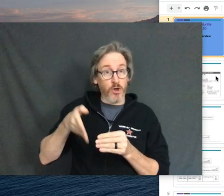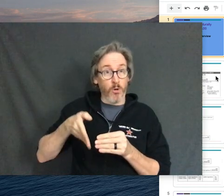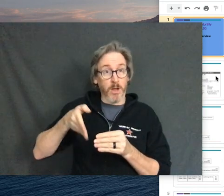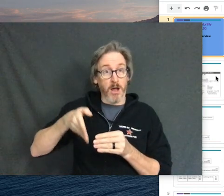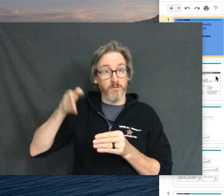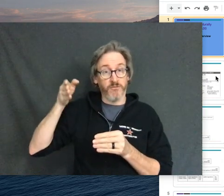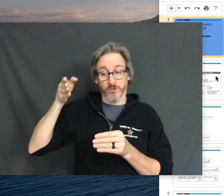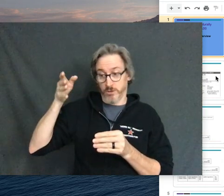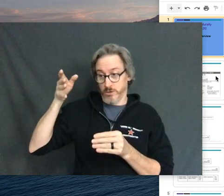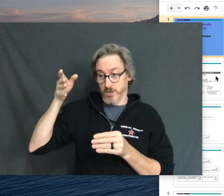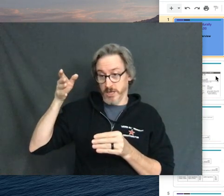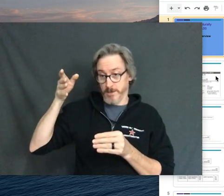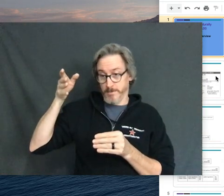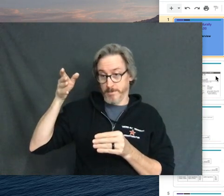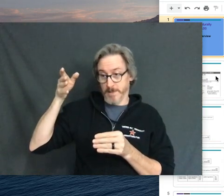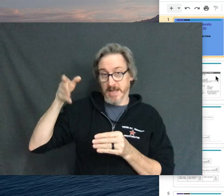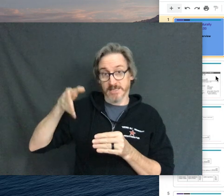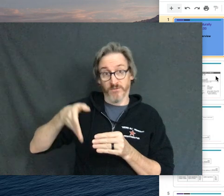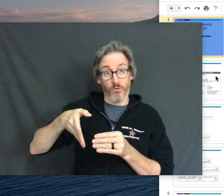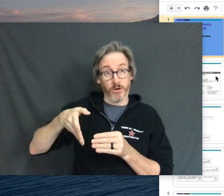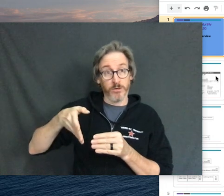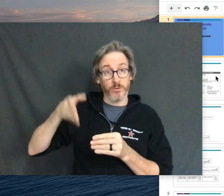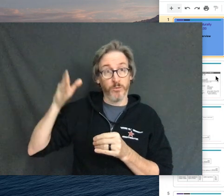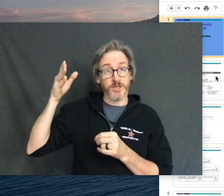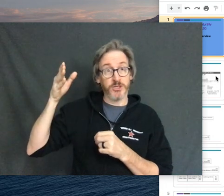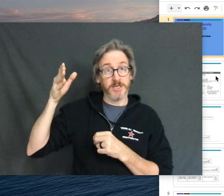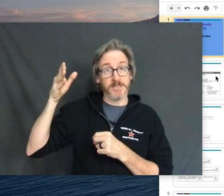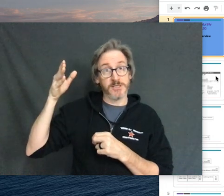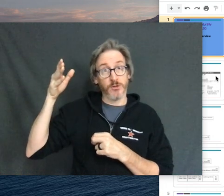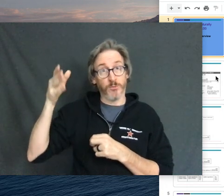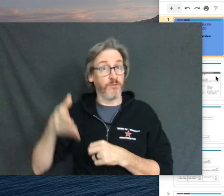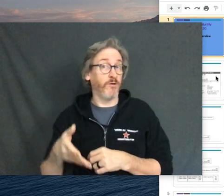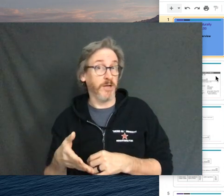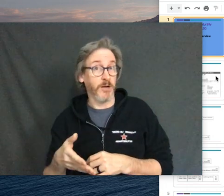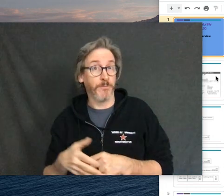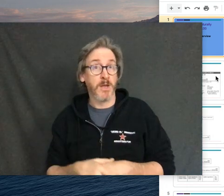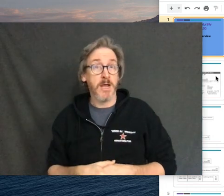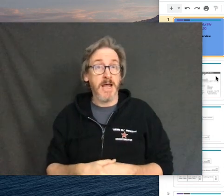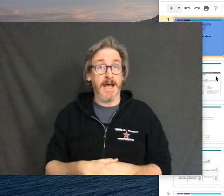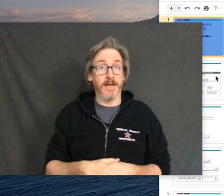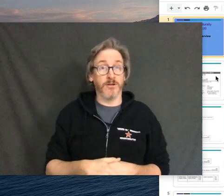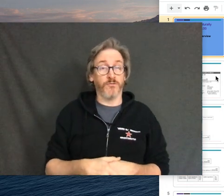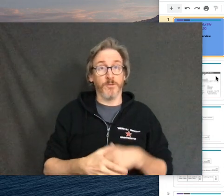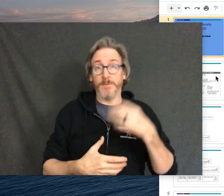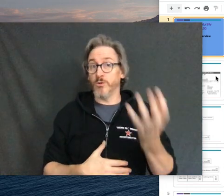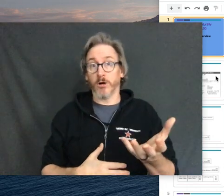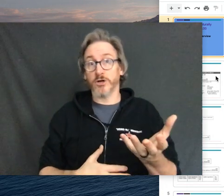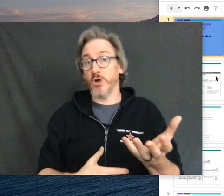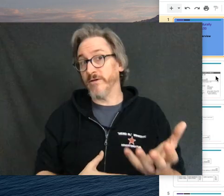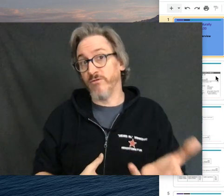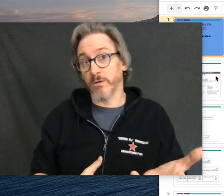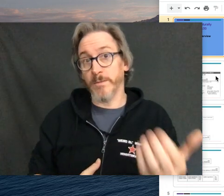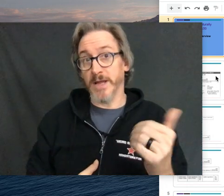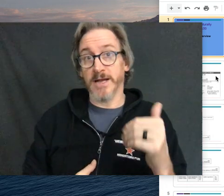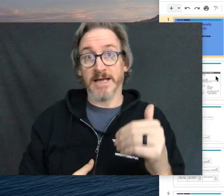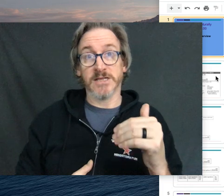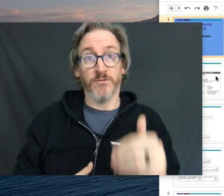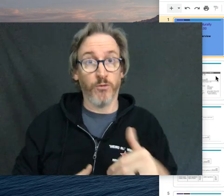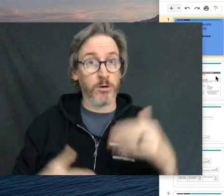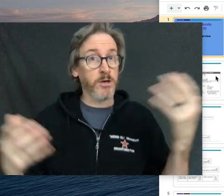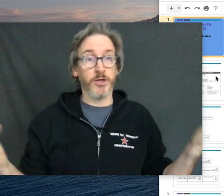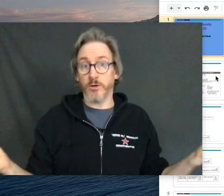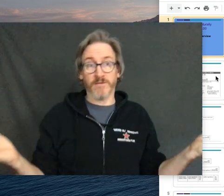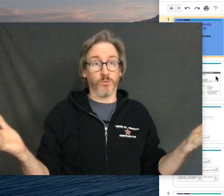end goal of ASL 4, which is the portfolio. And for the people who aren't going forward beyond